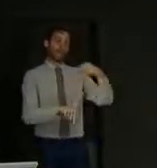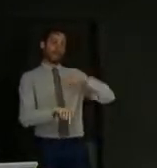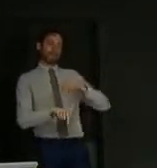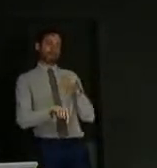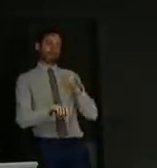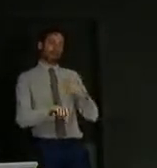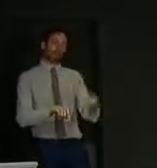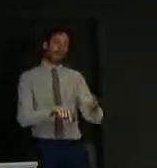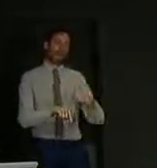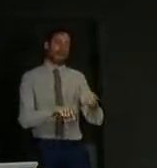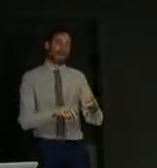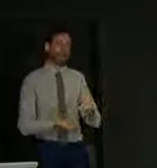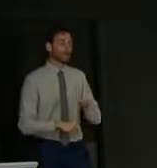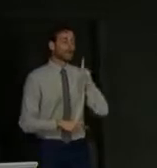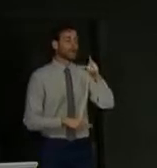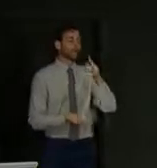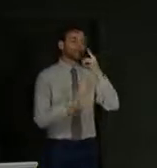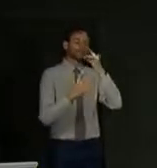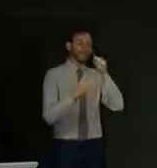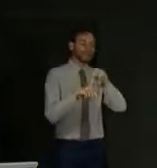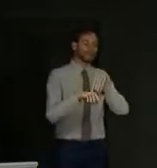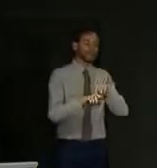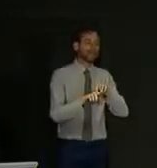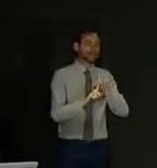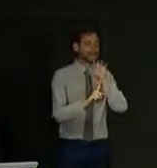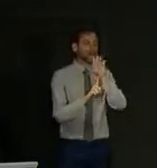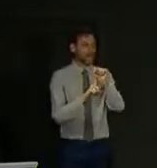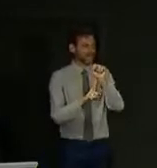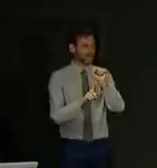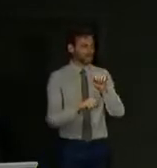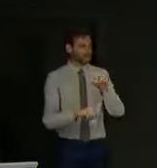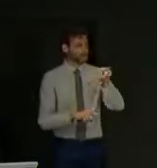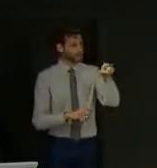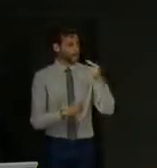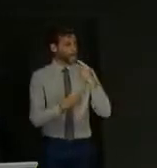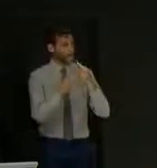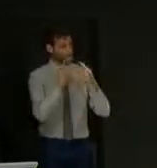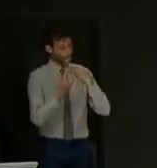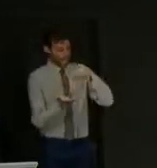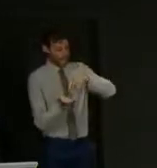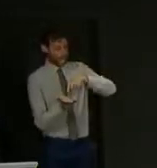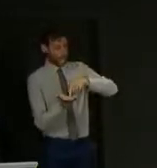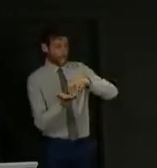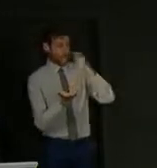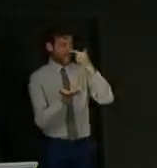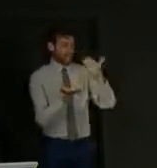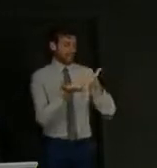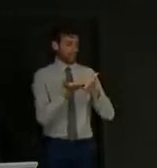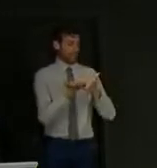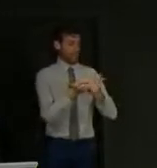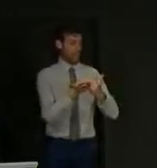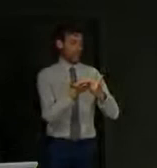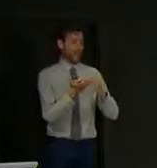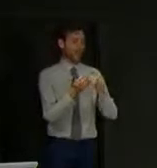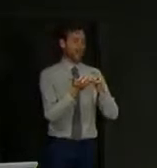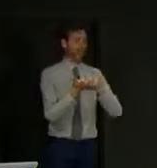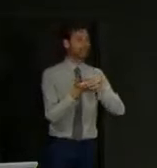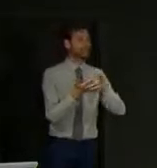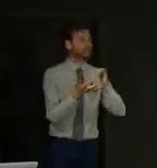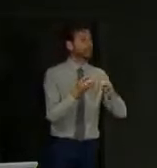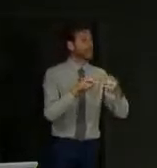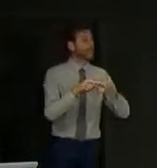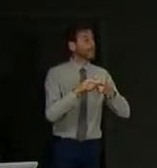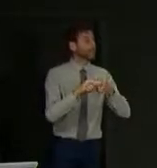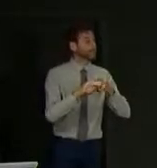to testing, tracing, and isolating, will you be able to share information with your colleagues, presumably NHS England,